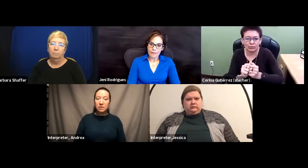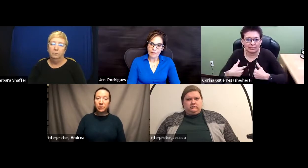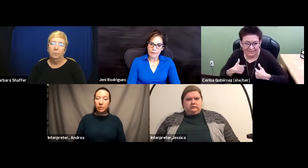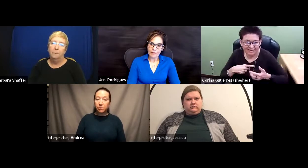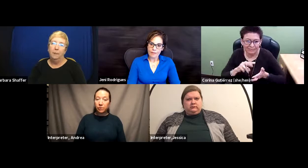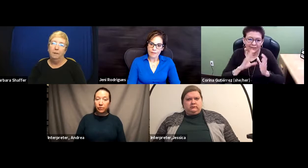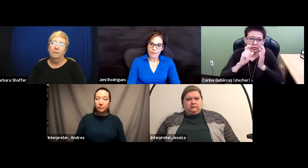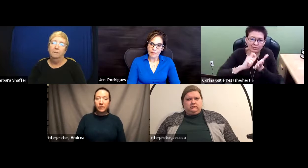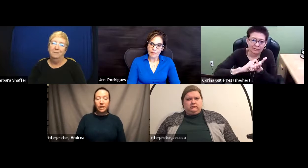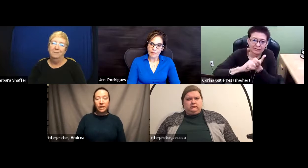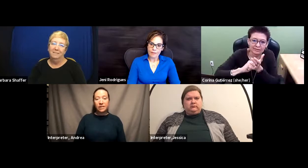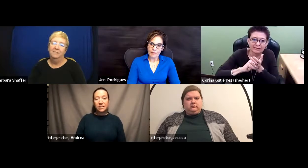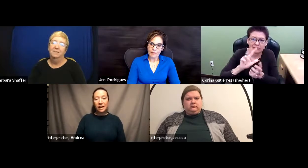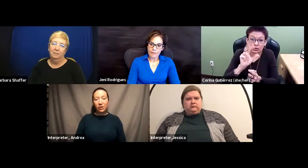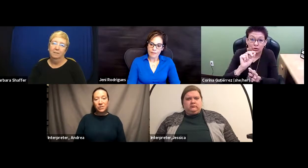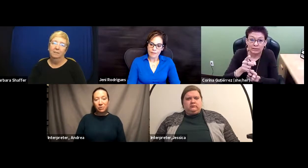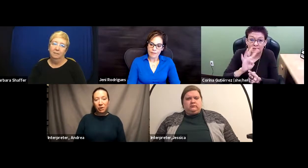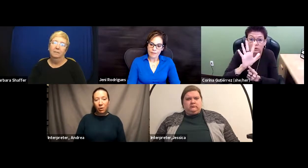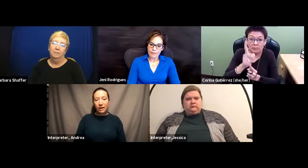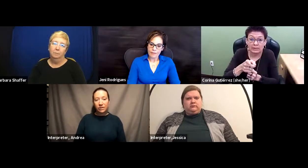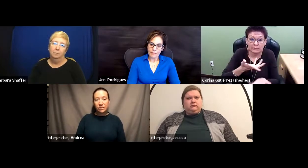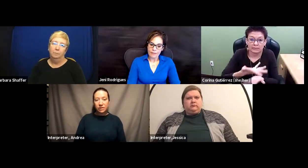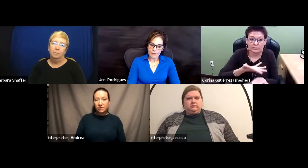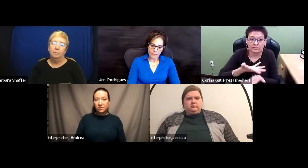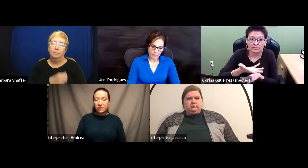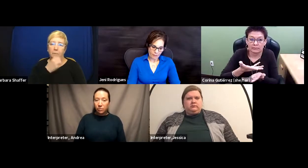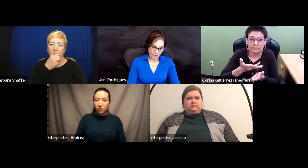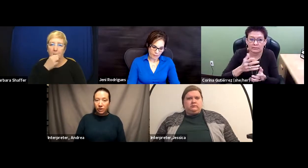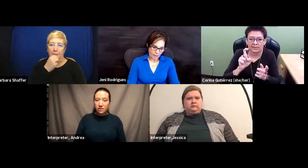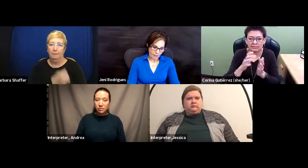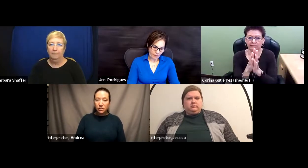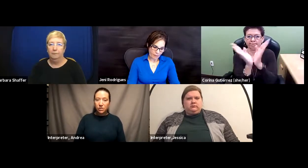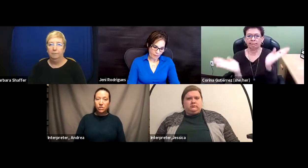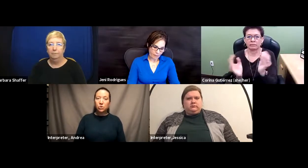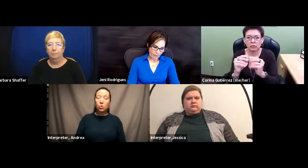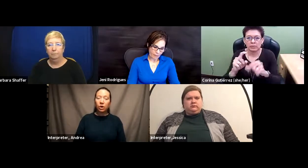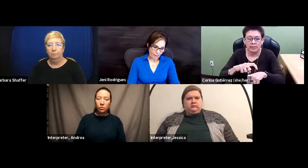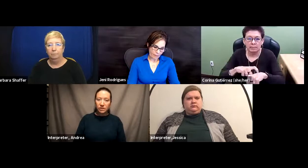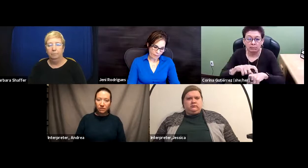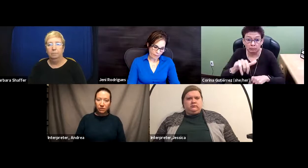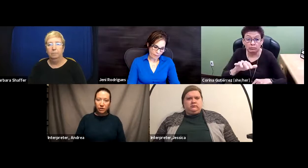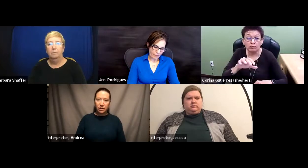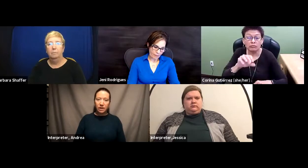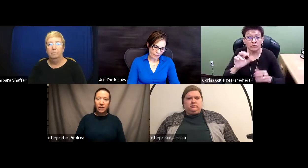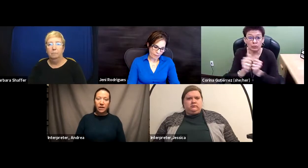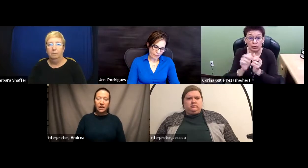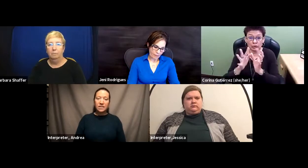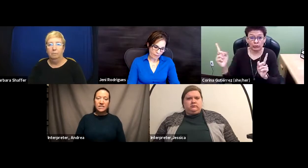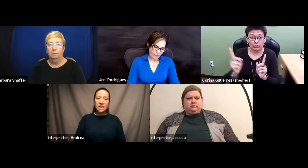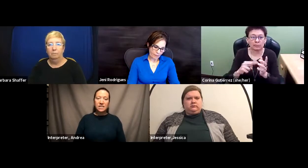people through. And that also requires someone who has the patience to work with the deaf community and extend